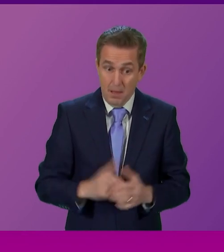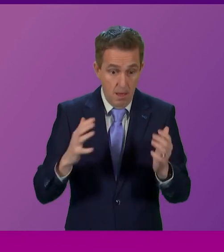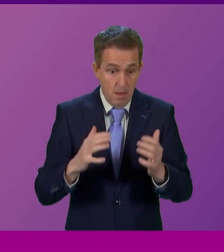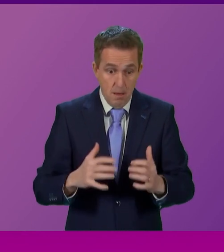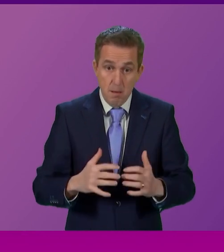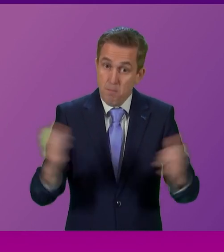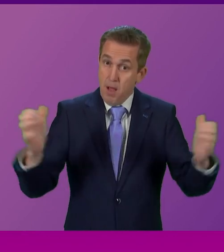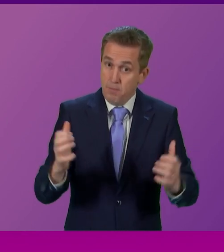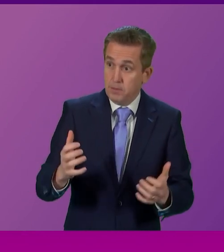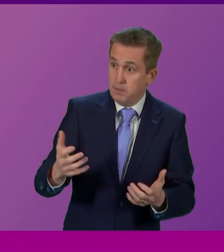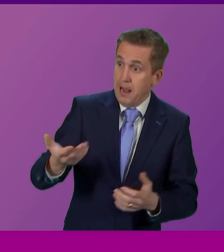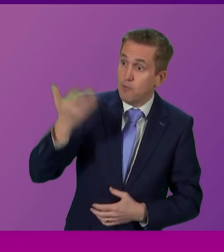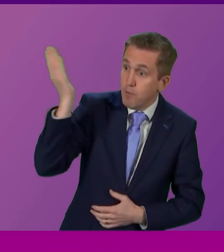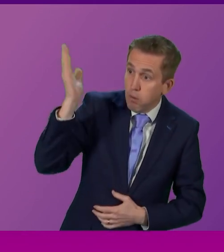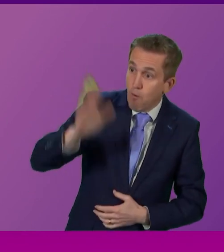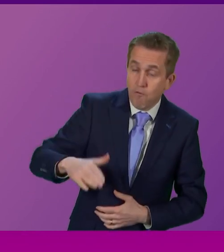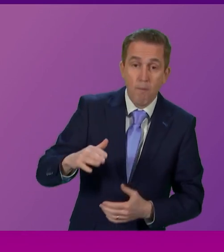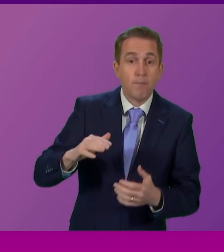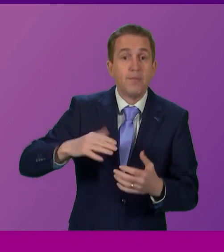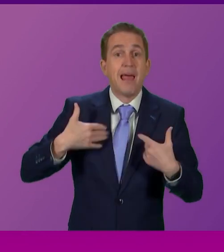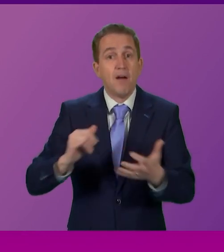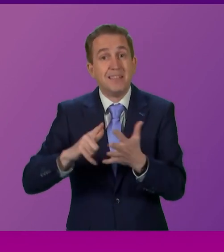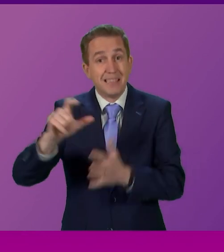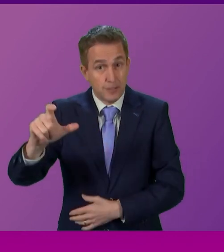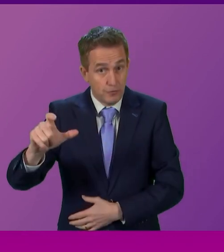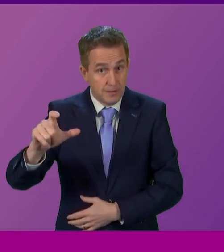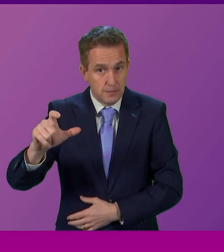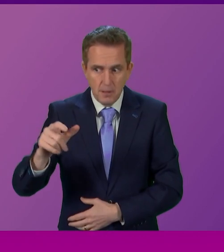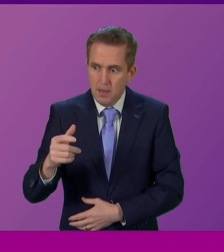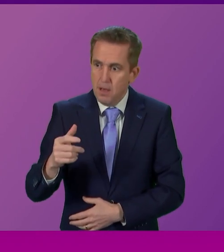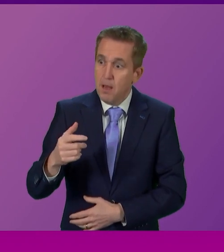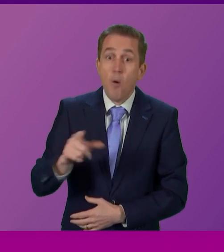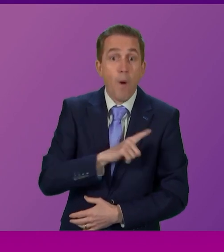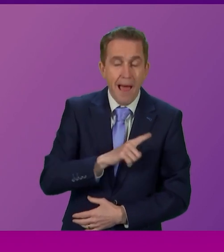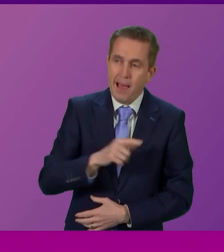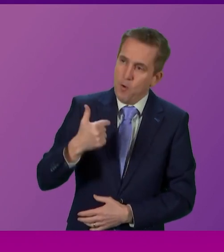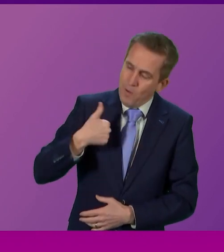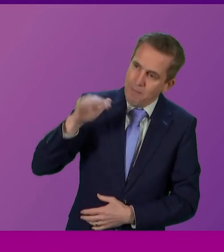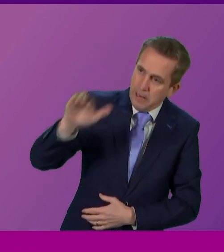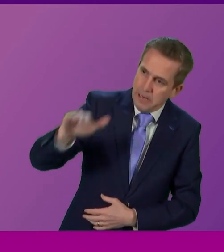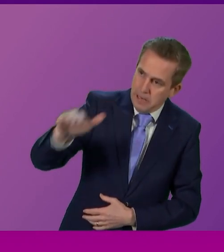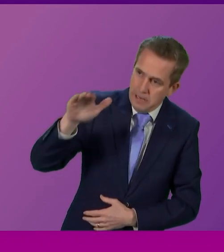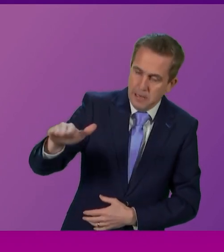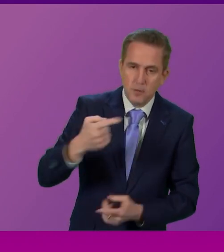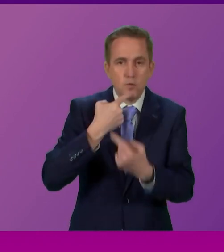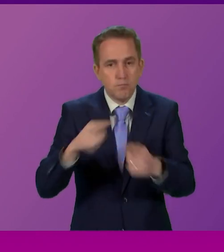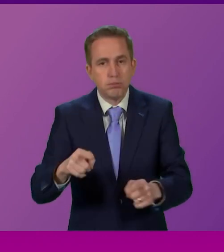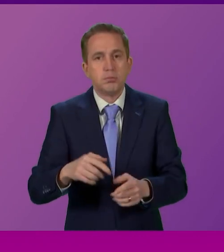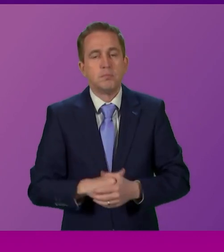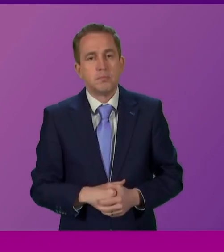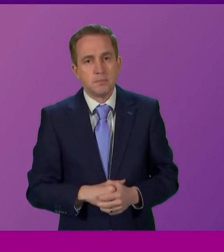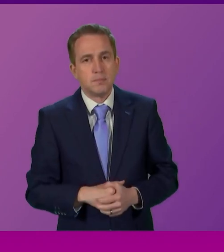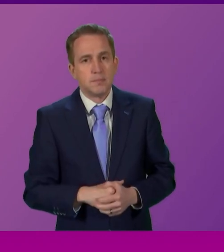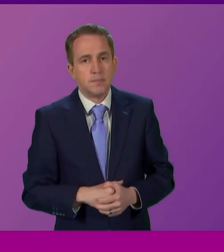from the Cabinet Secretary, but only after pressure from these benches and others to address the state of the NHS. And a statement by a Minister